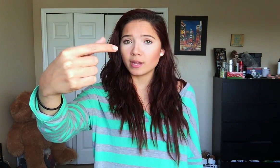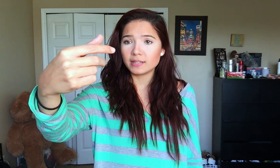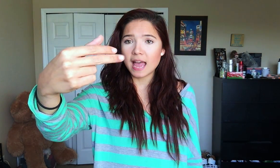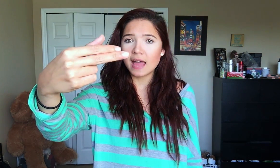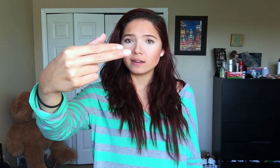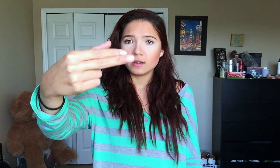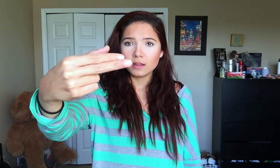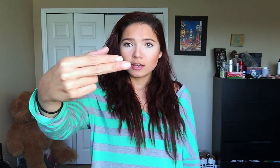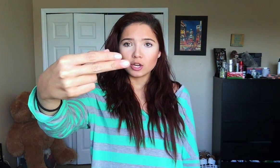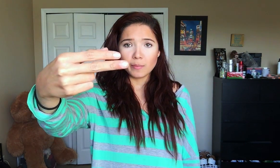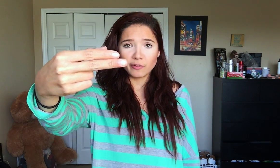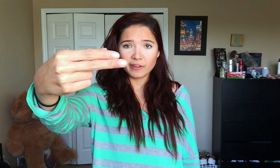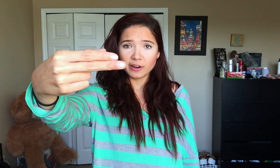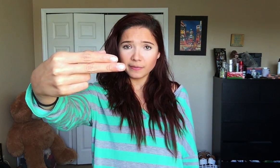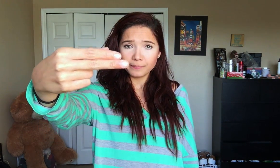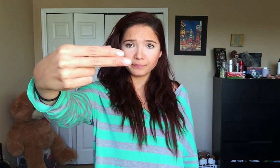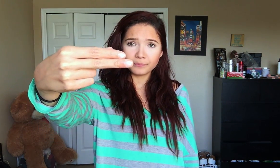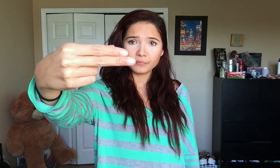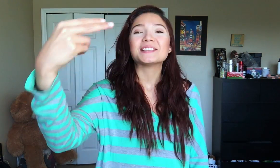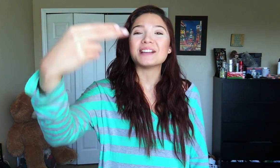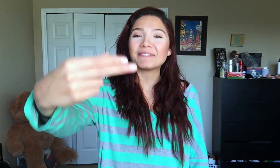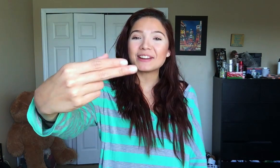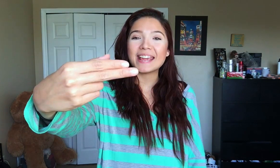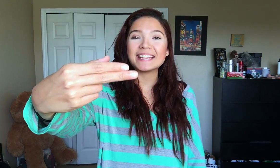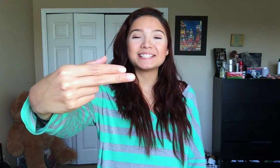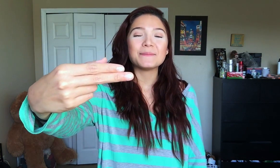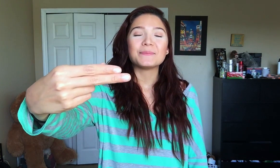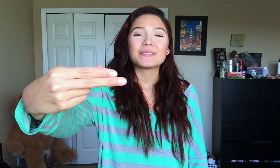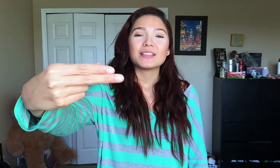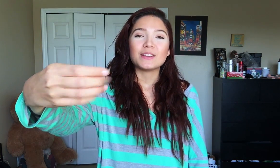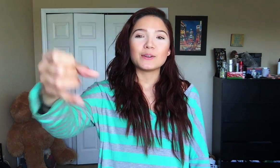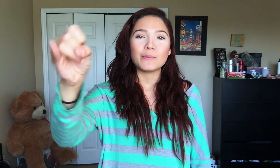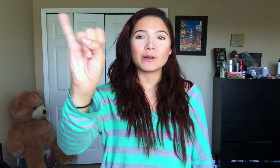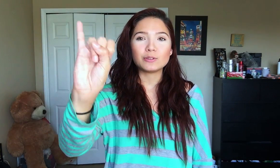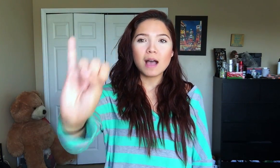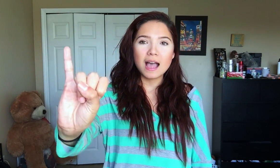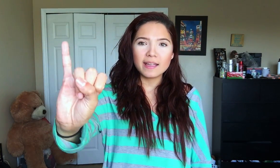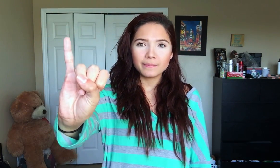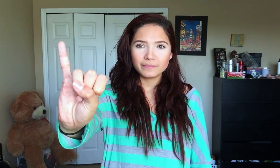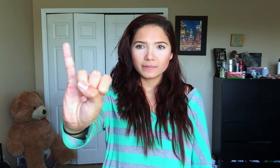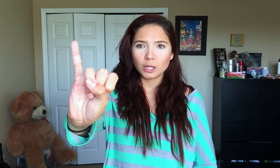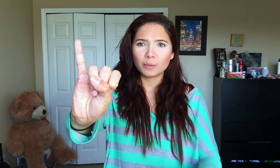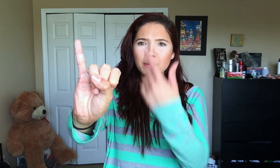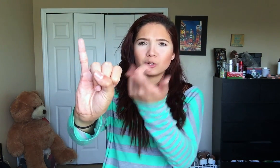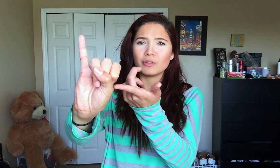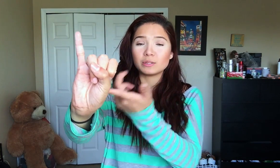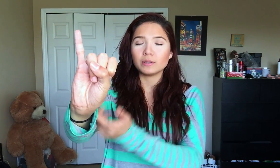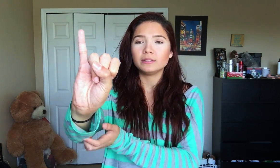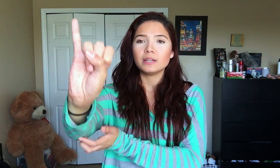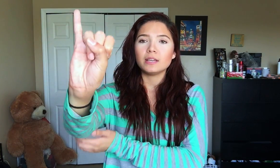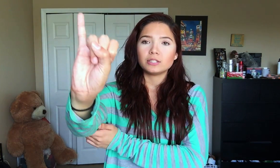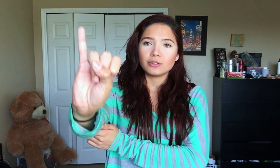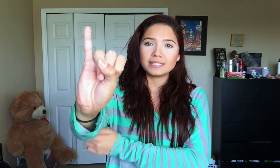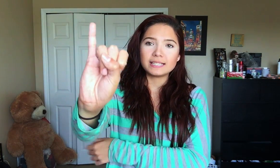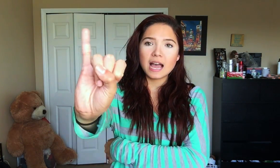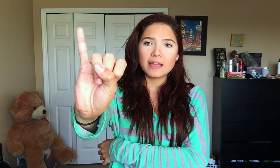is add your middle finger so after H we go to I a lot of people know this one so this is I